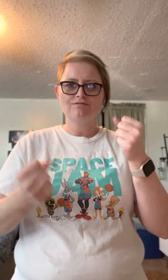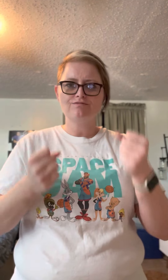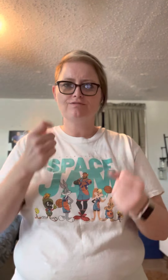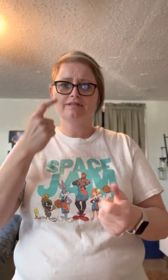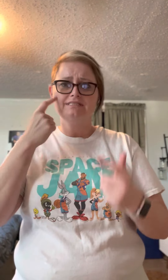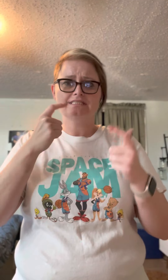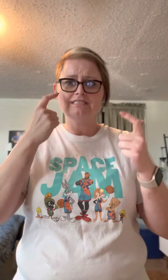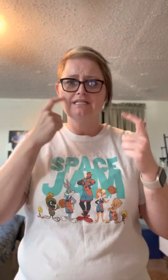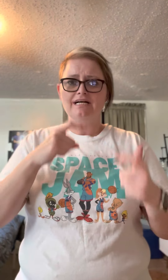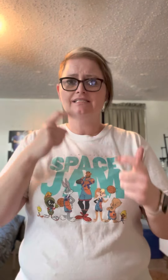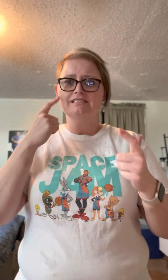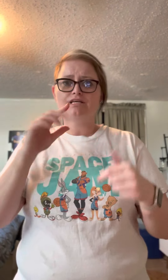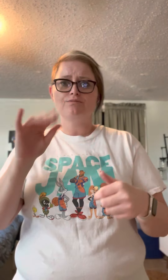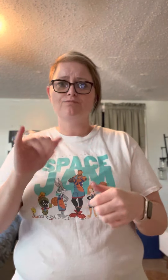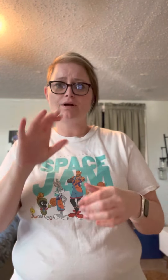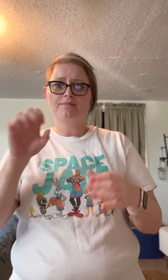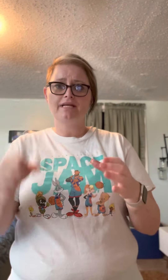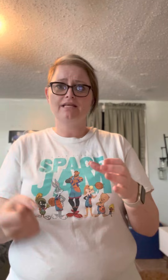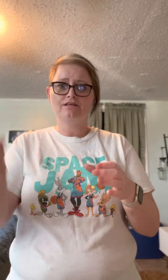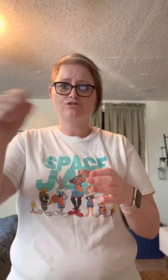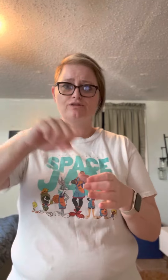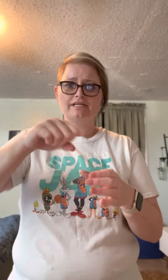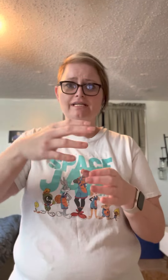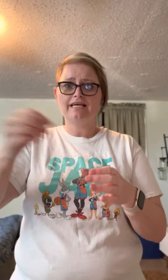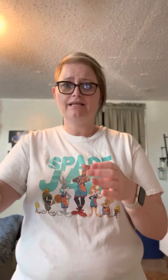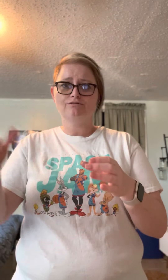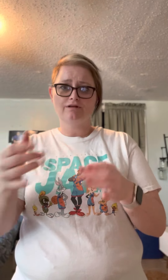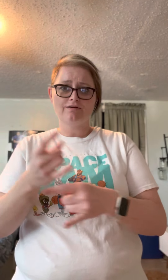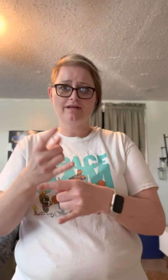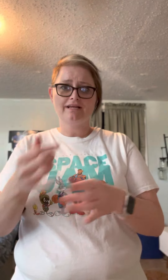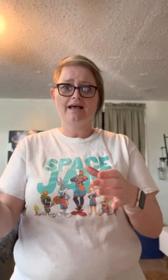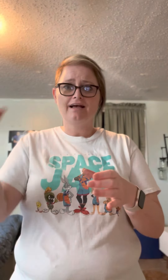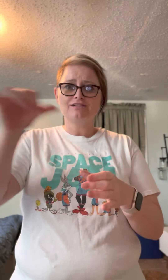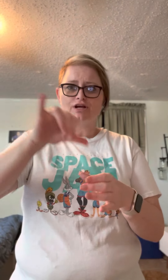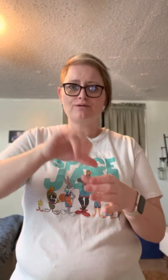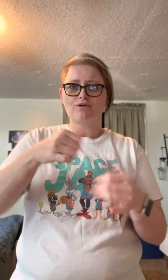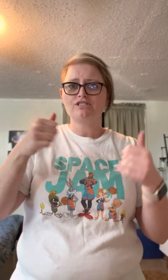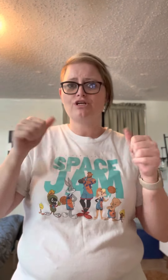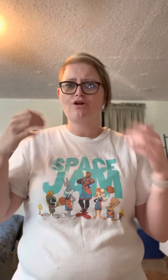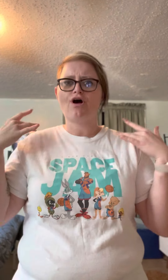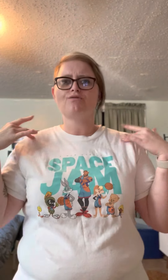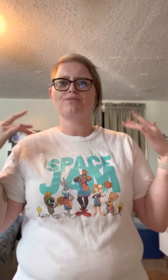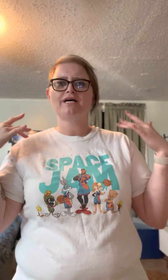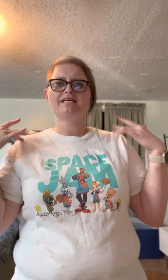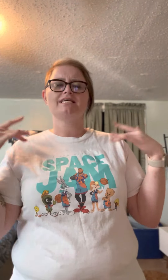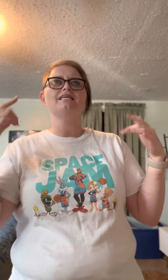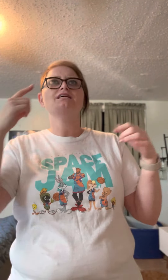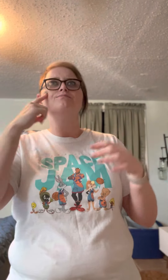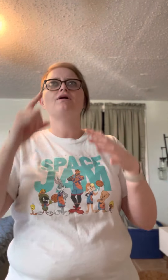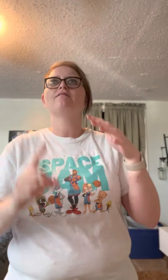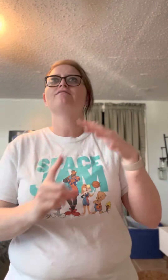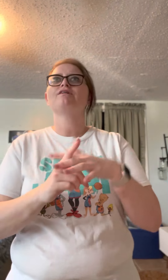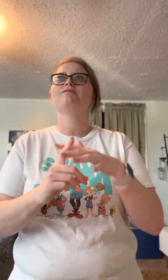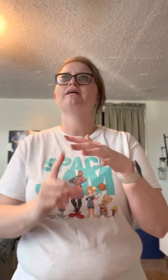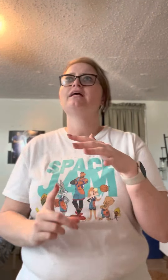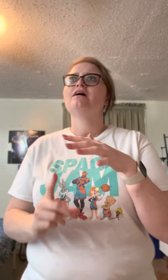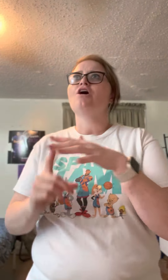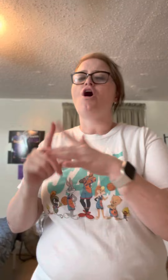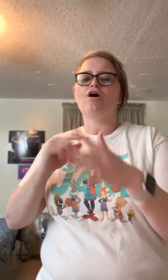blowing Ice keep dropping and the drink keep flowing Try to brush it off but it keep on going All